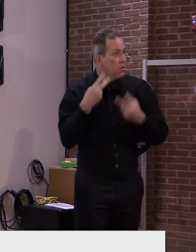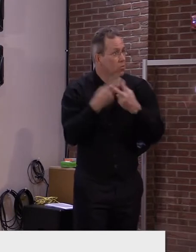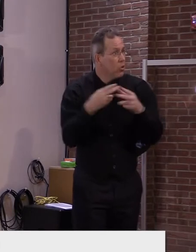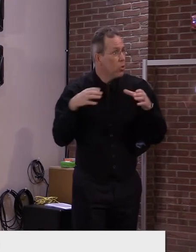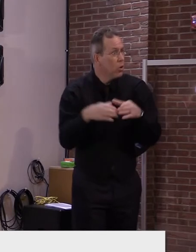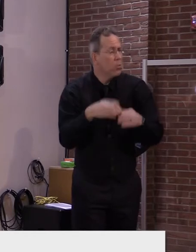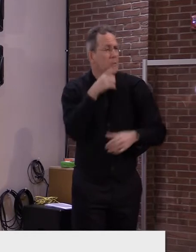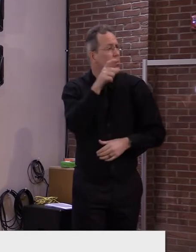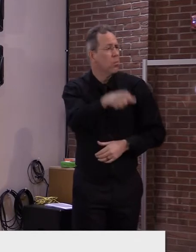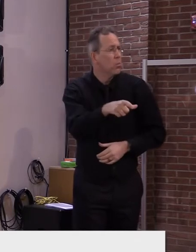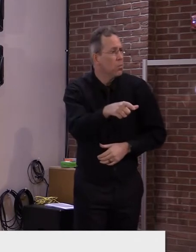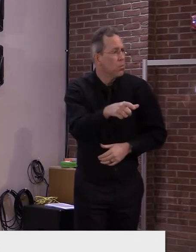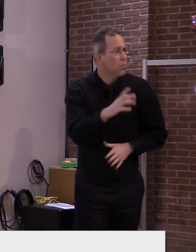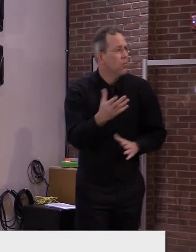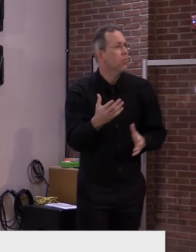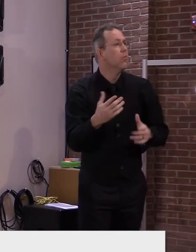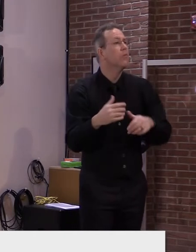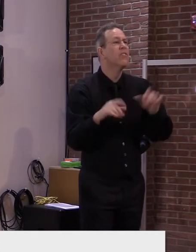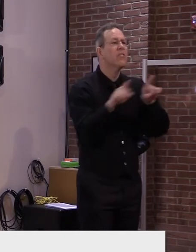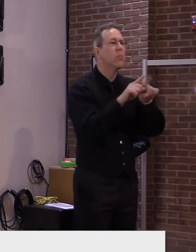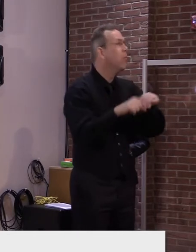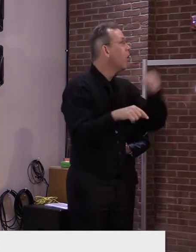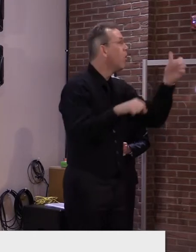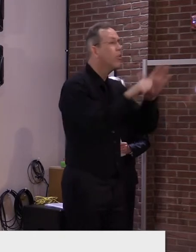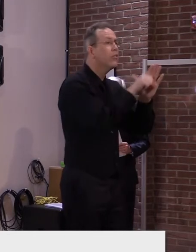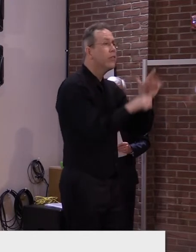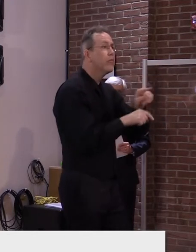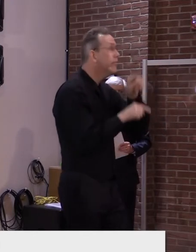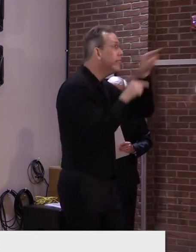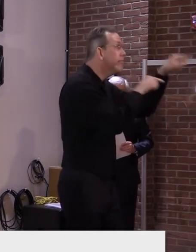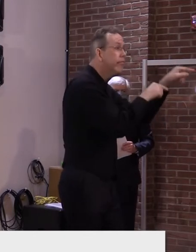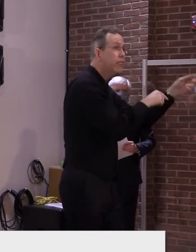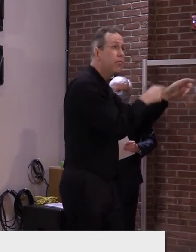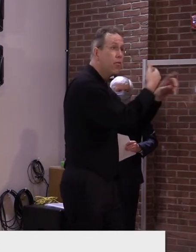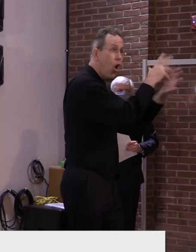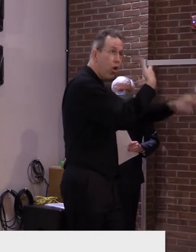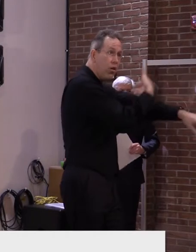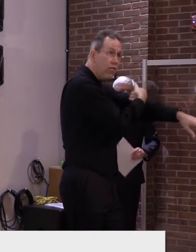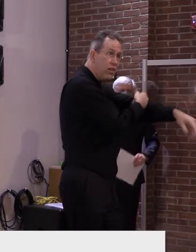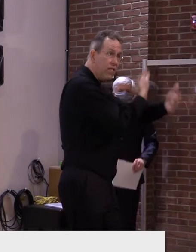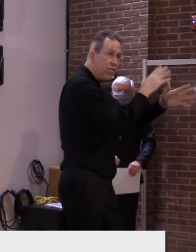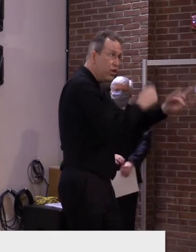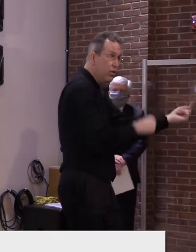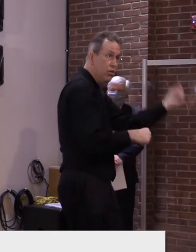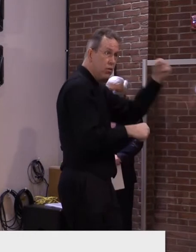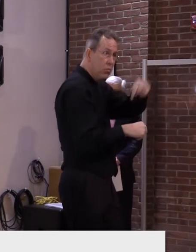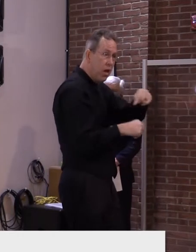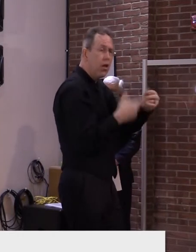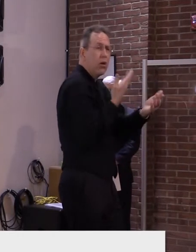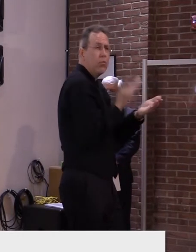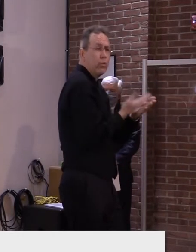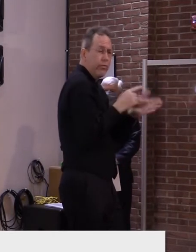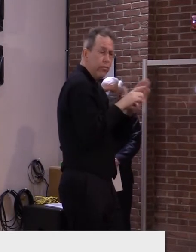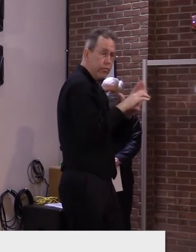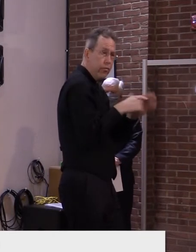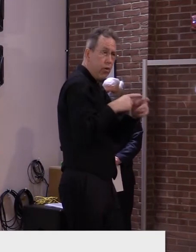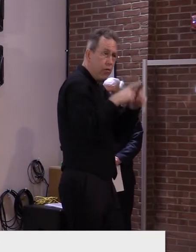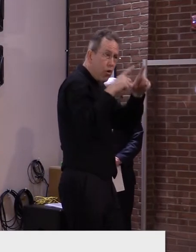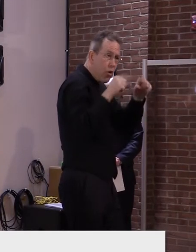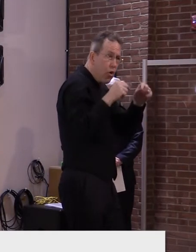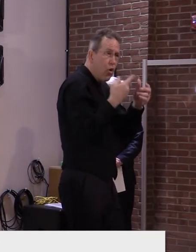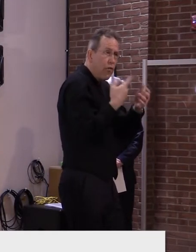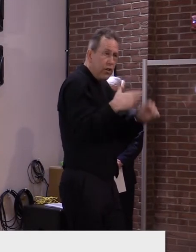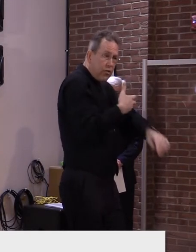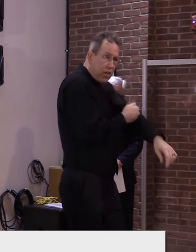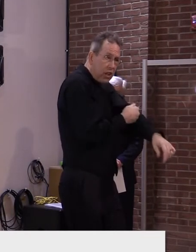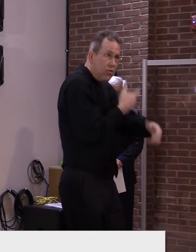if they can prove they have been fully vaccinated. Of course, they'll still need to comply with all our other